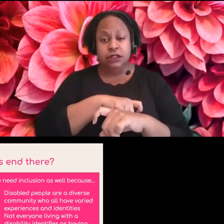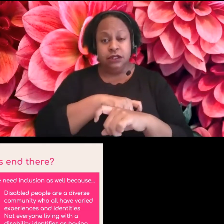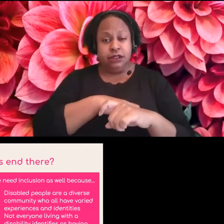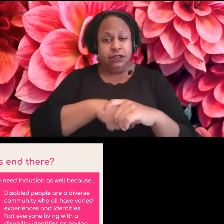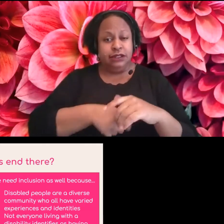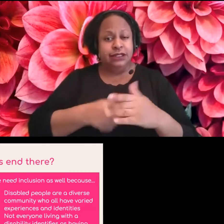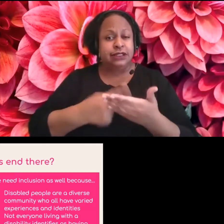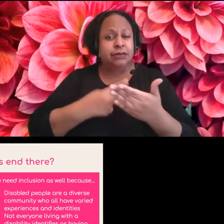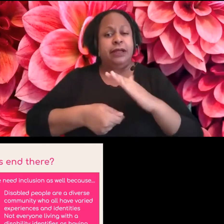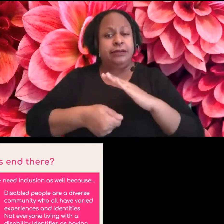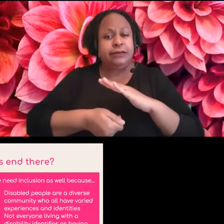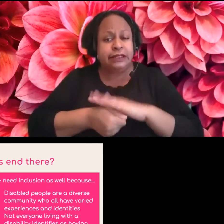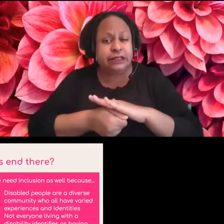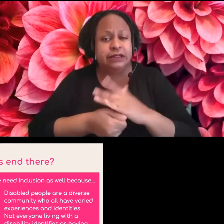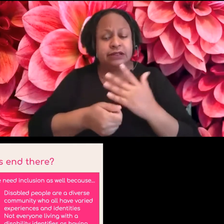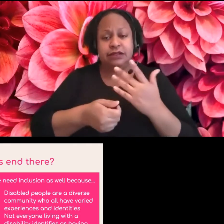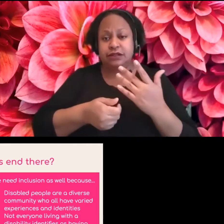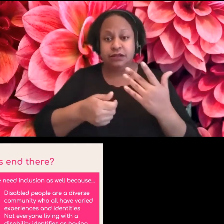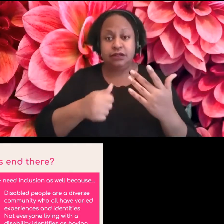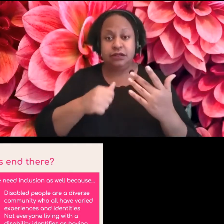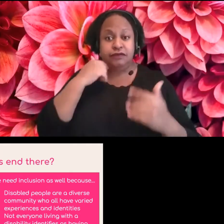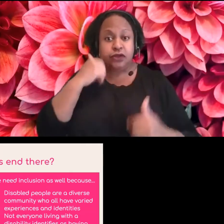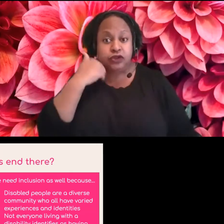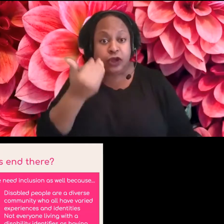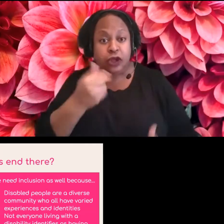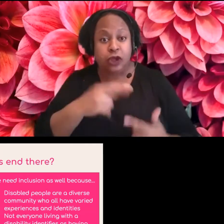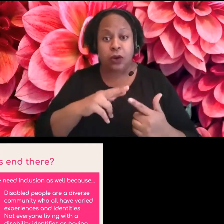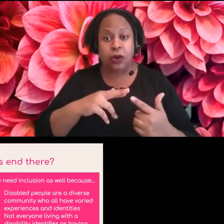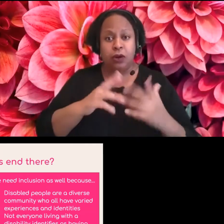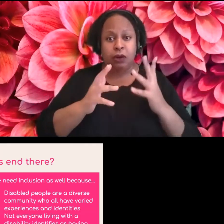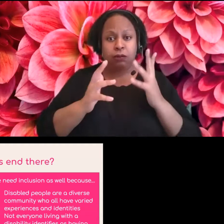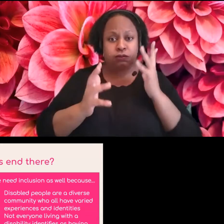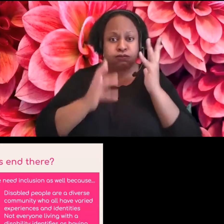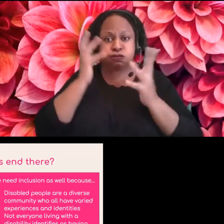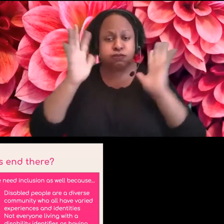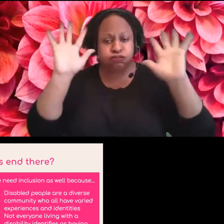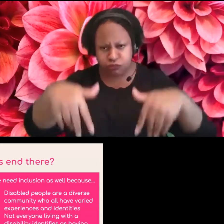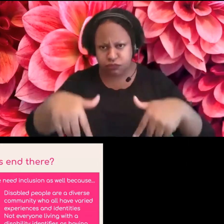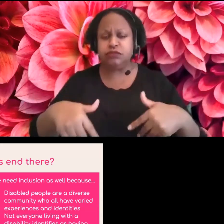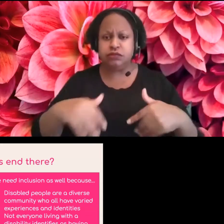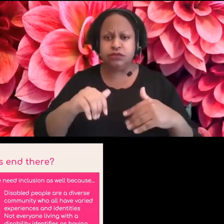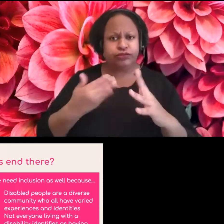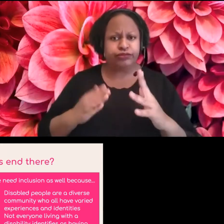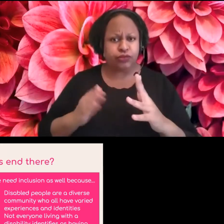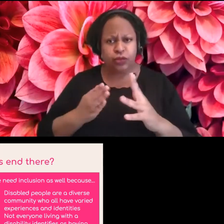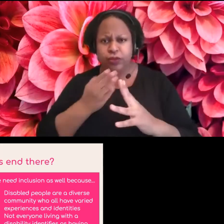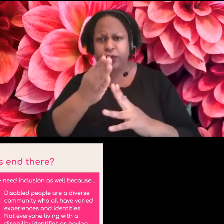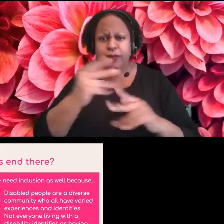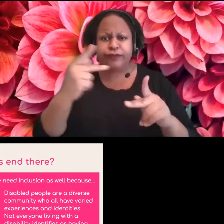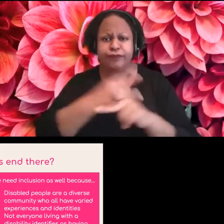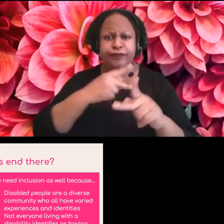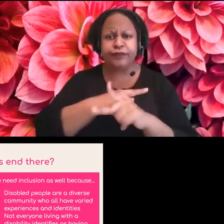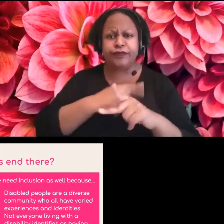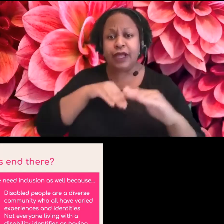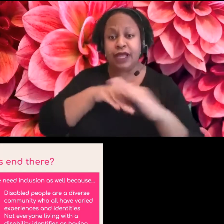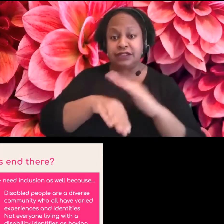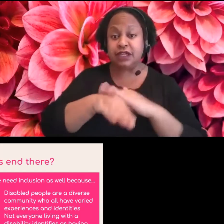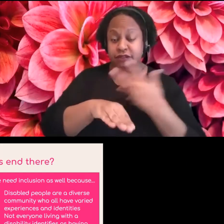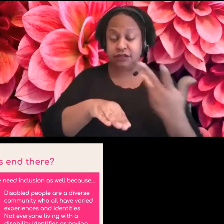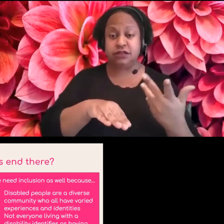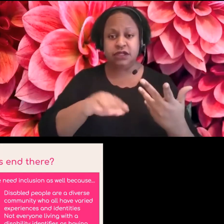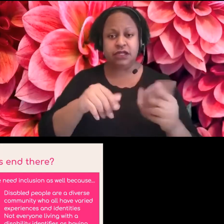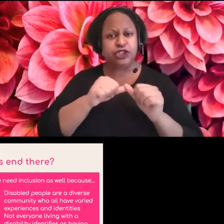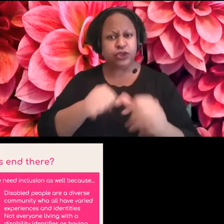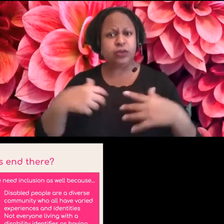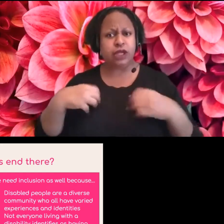away from, but to celebrate about how we navigate accessibility. Um, and I think it's healthy for it to remain complicated